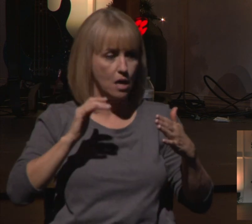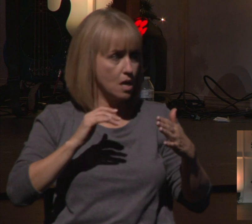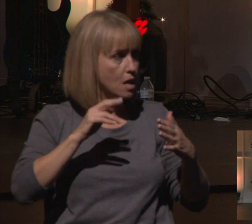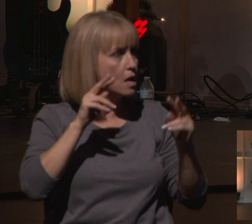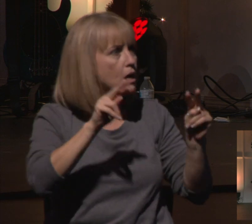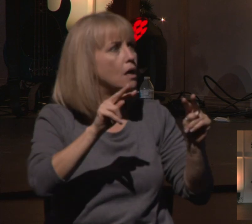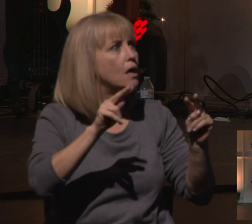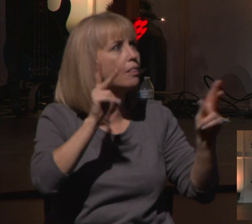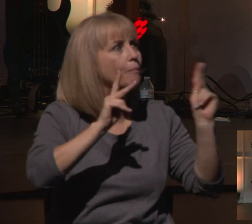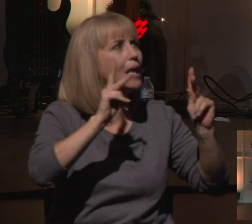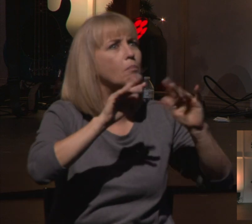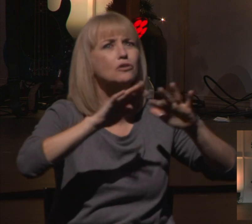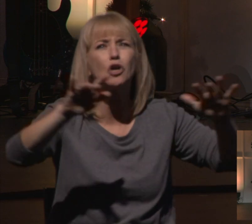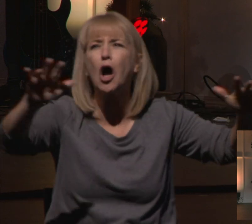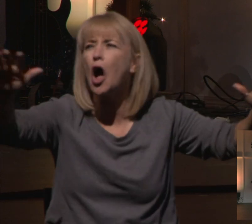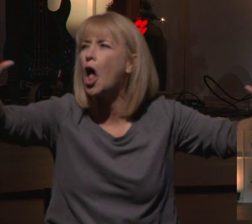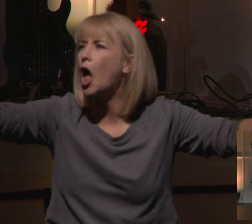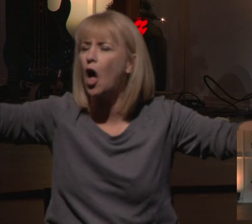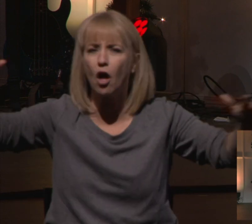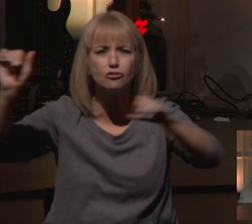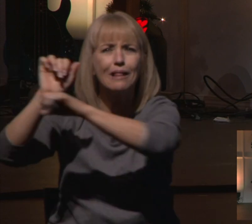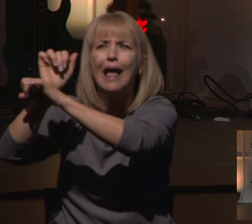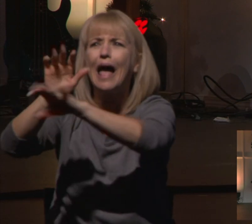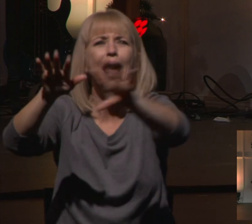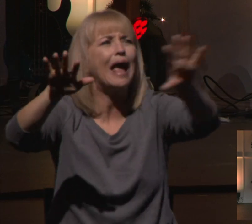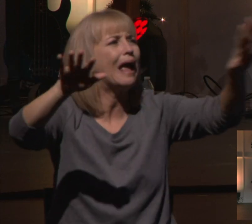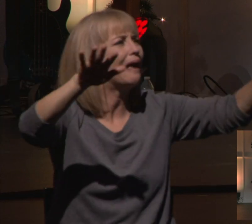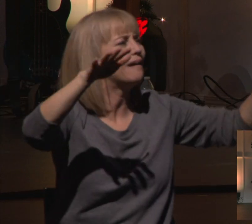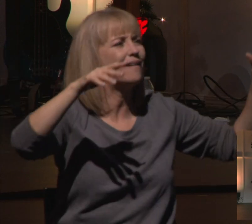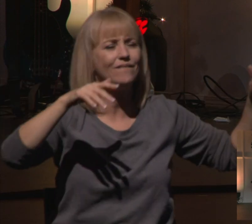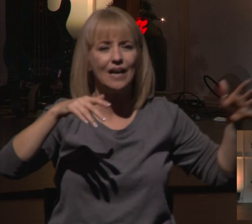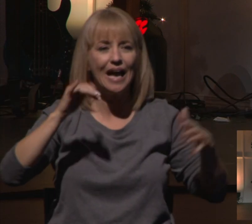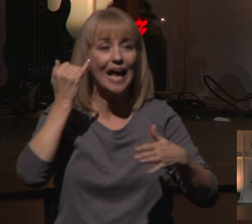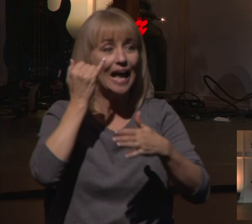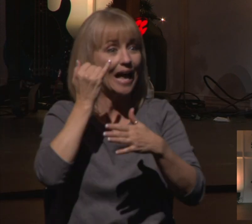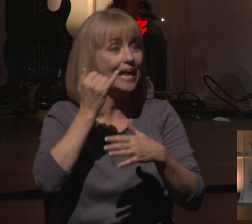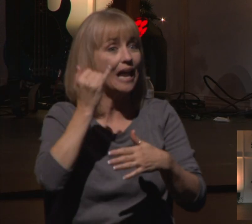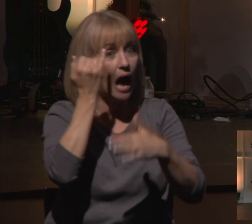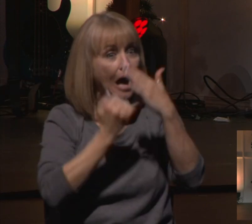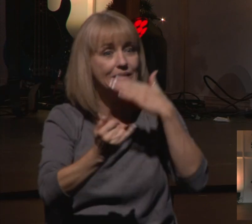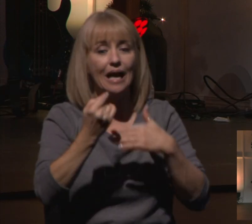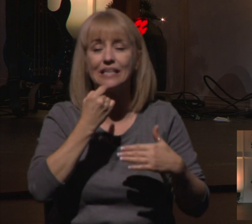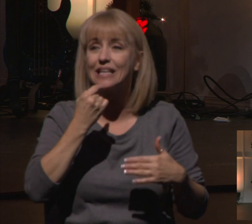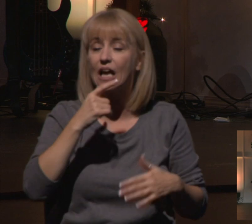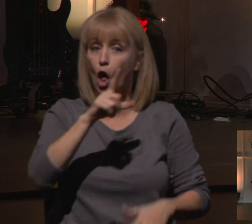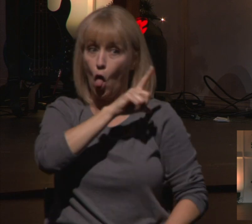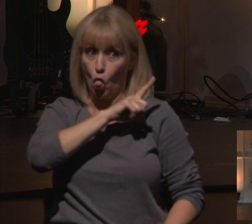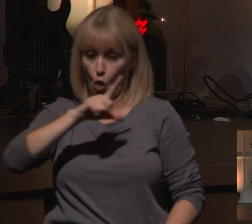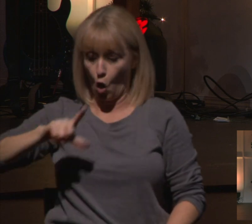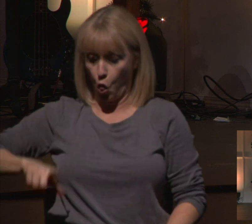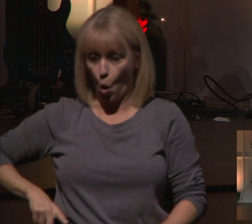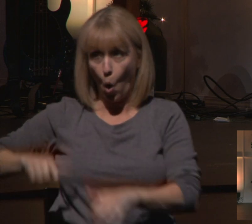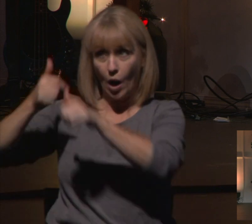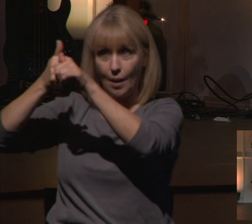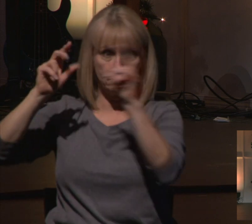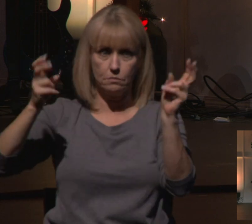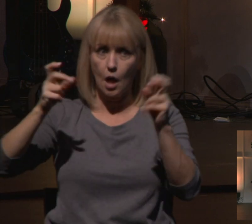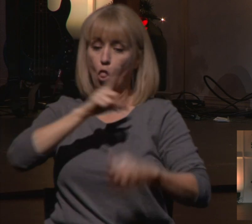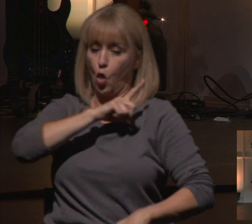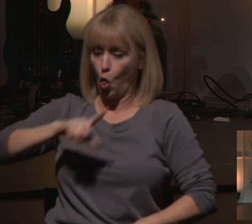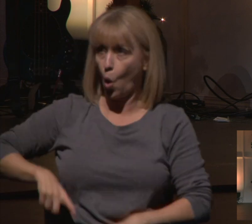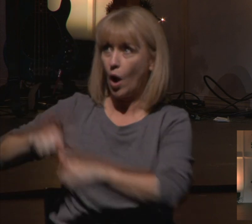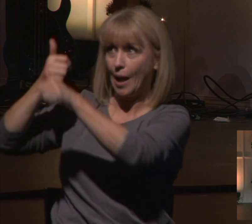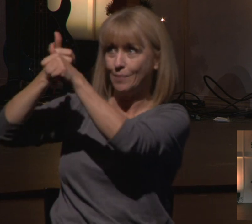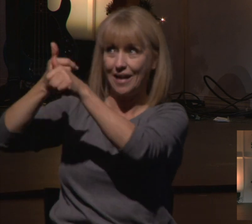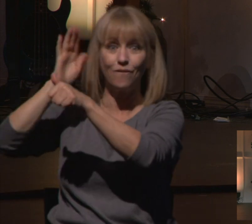be called back home. And he talks about how they're going to be called back home. And he says, the Lord himself will give you a sign. And this is a sign. This is your invitation to come back